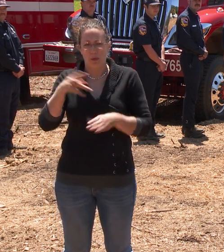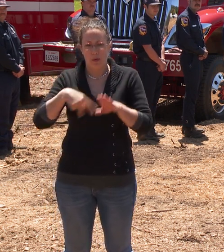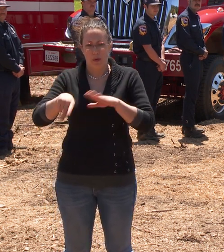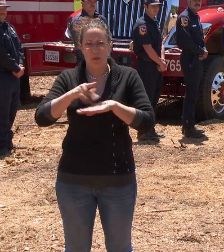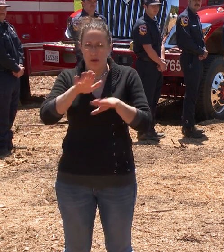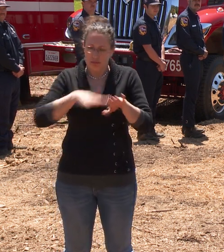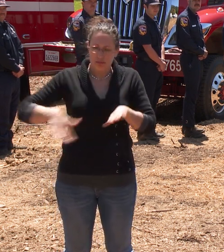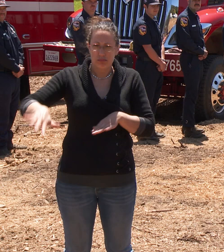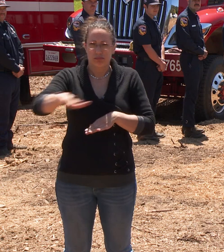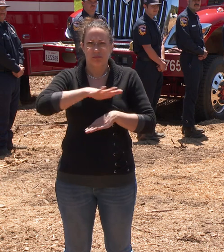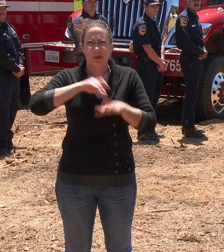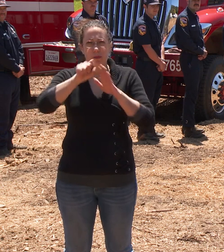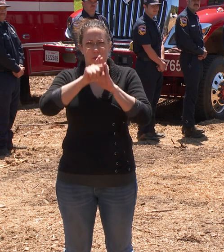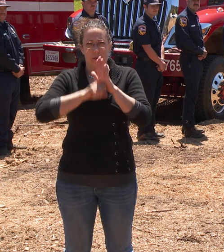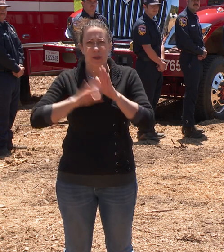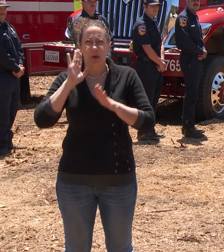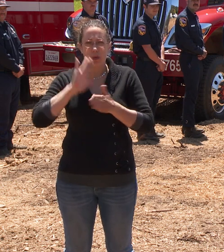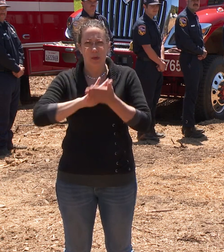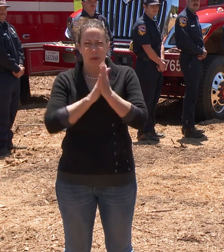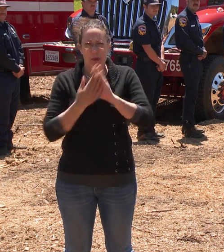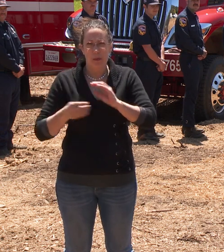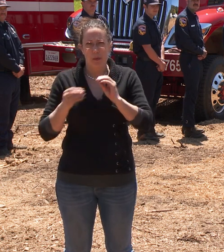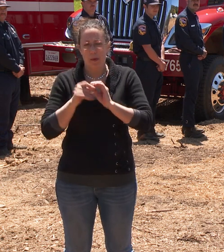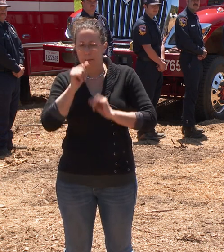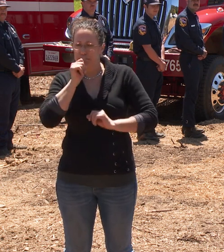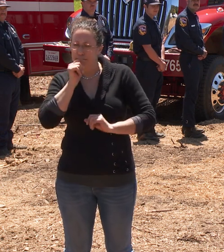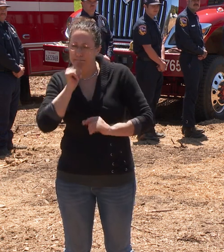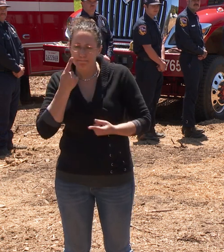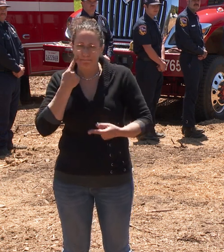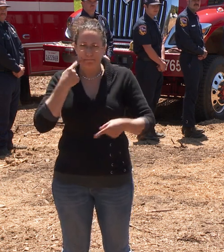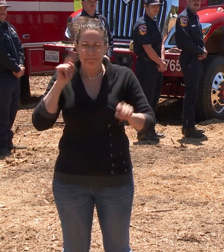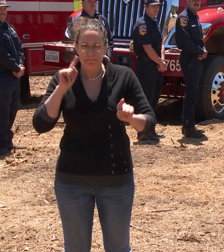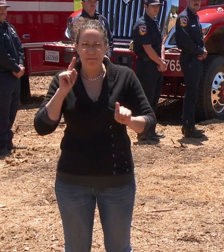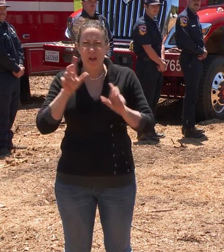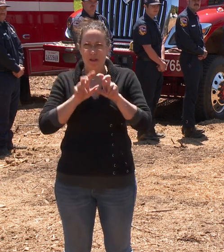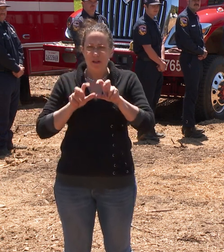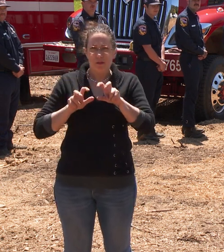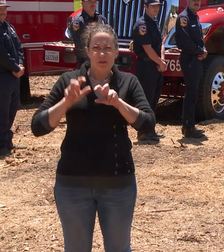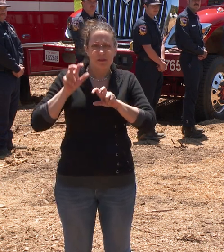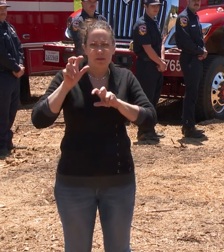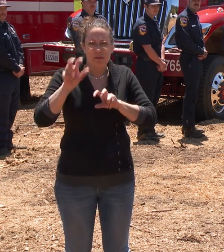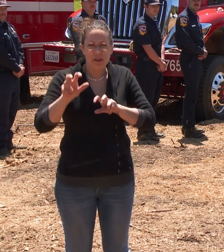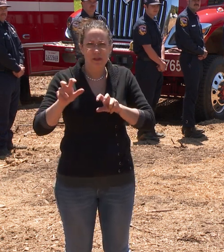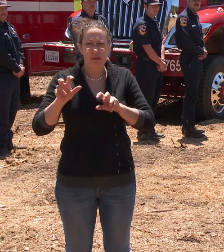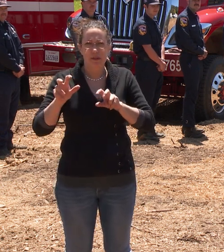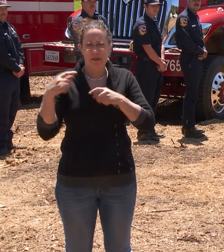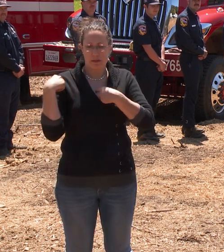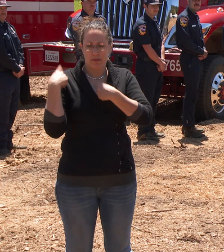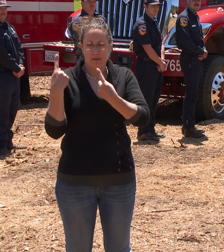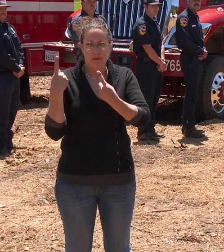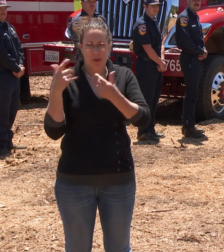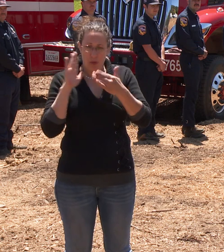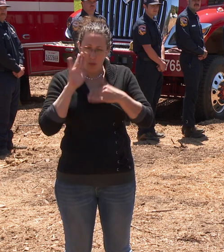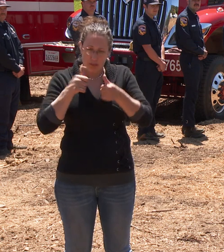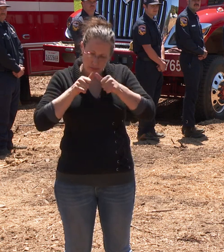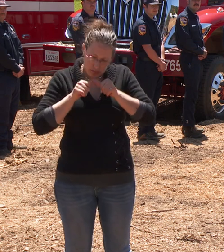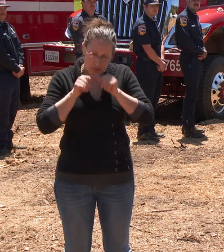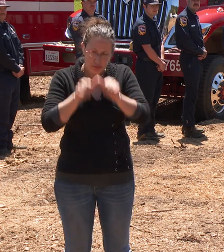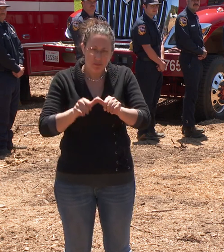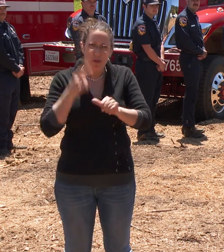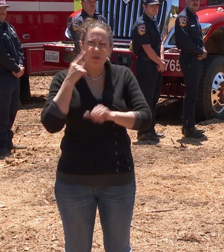will enhance community resilience. And it's our historic investments and the investments that will continue in forest management